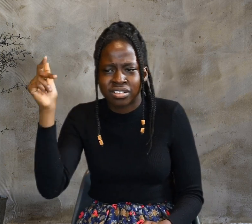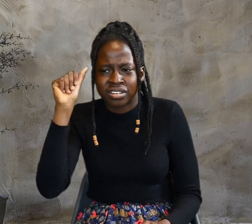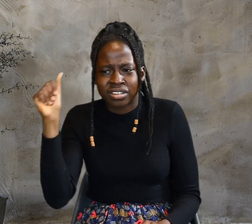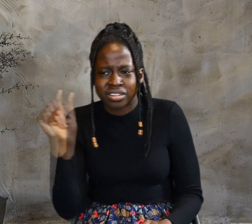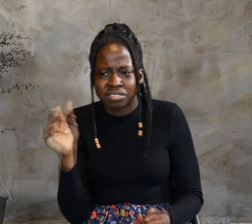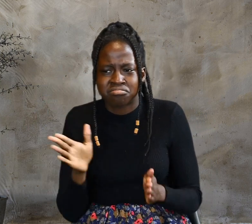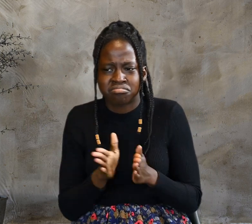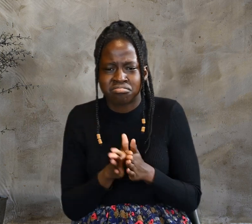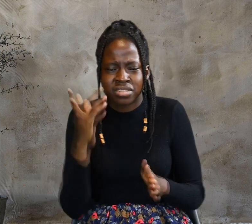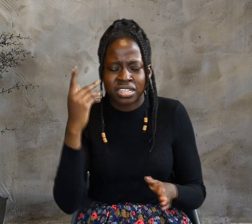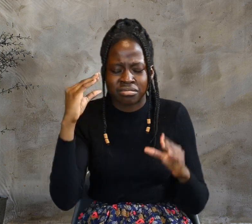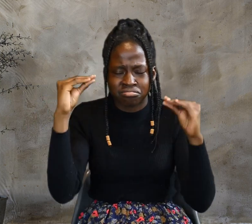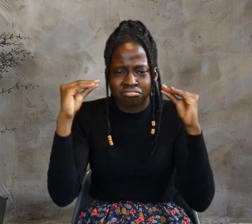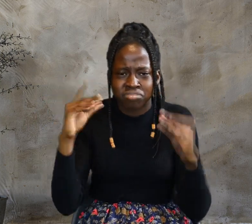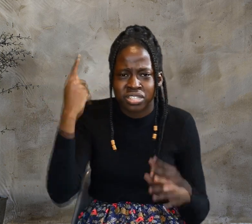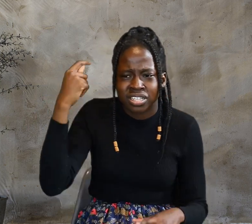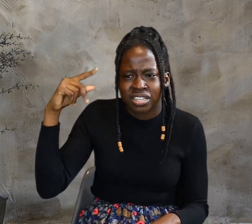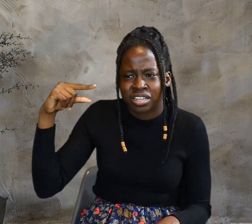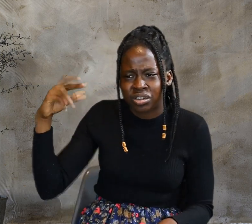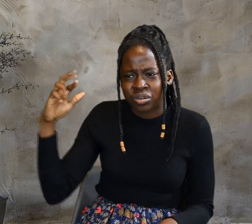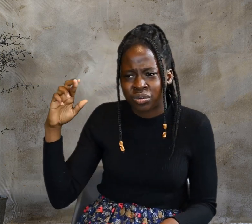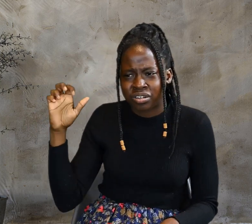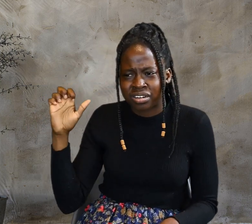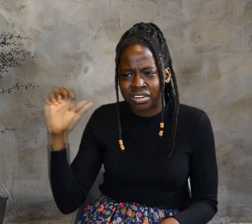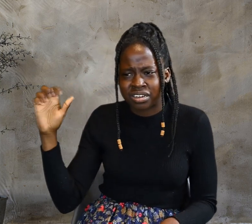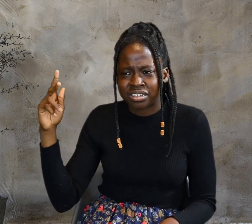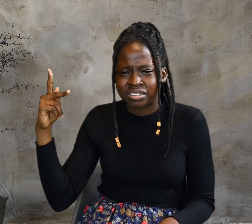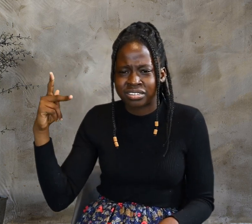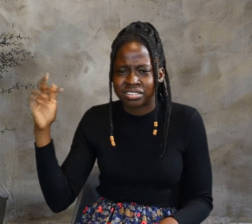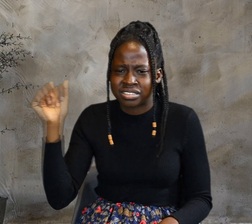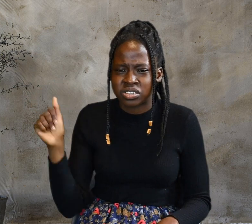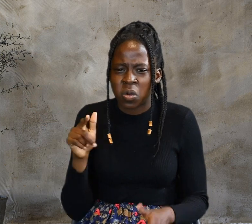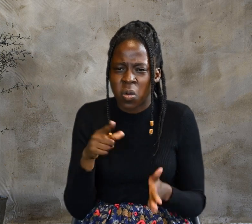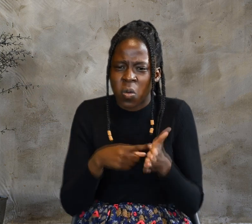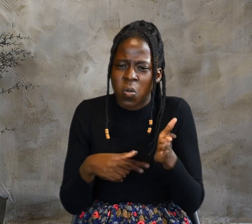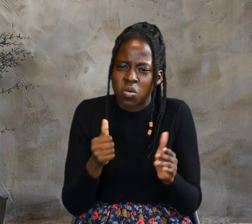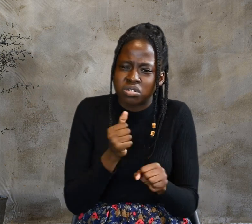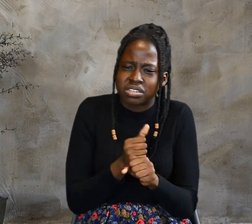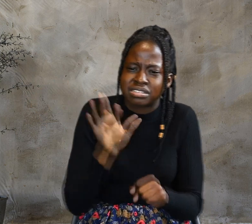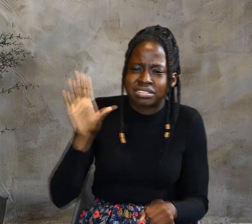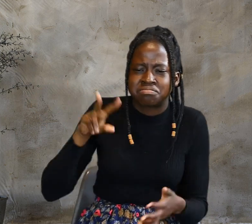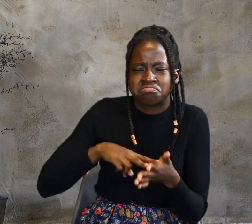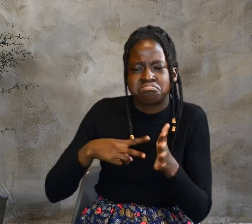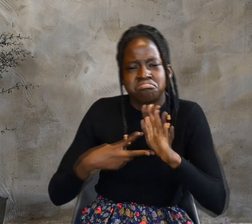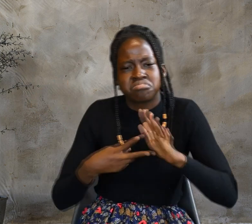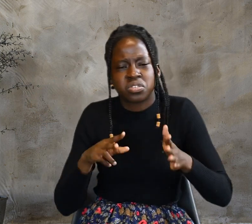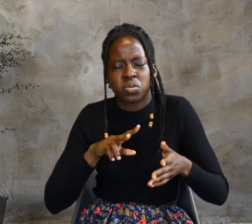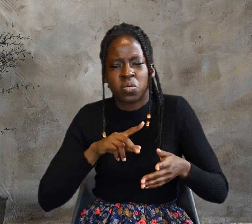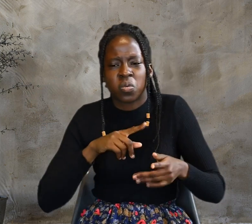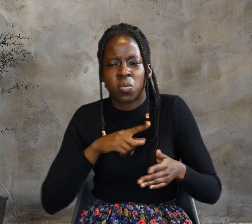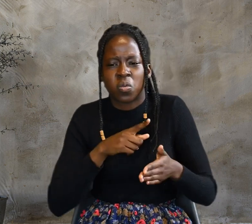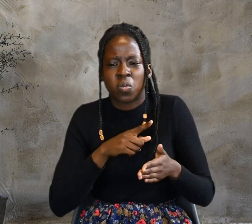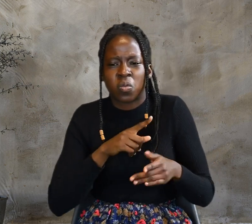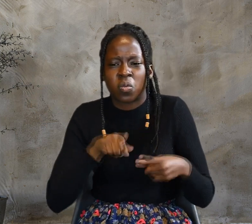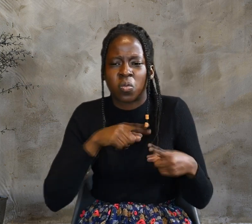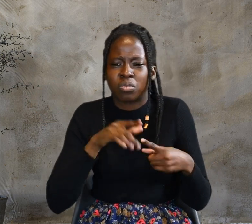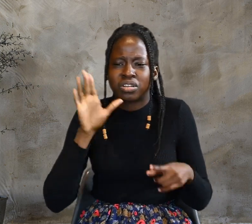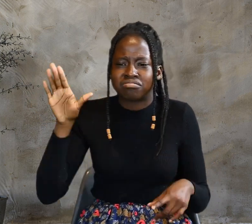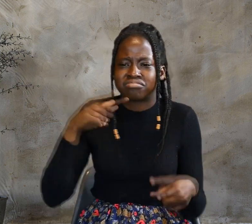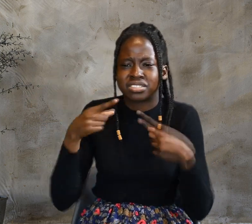the Greeks? What did he mean when he said, you will look for me, but you will